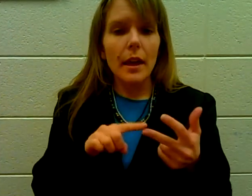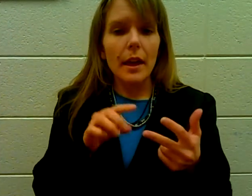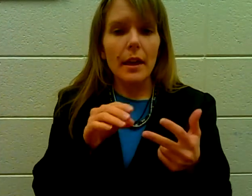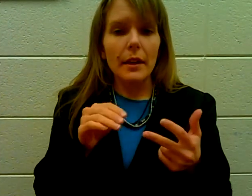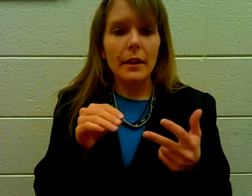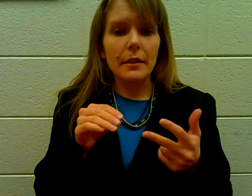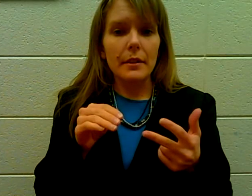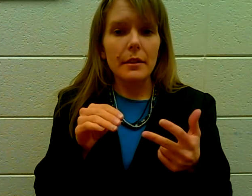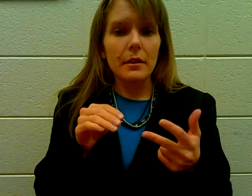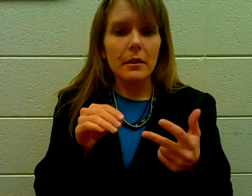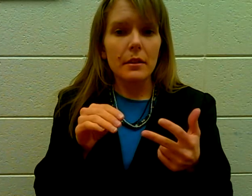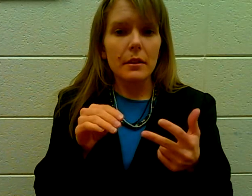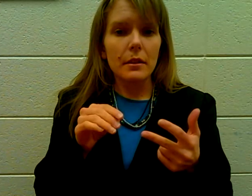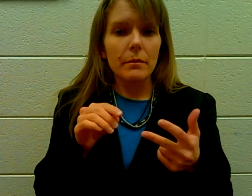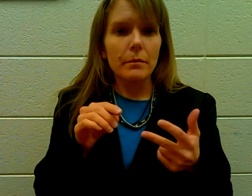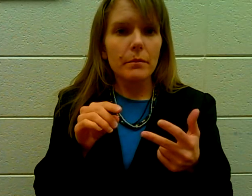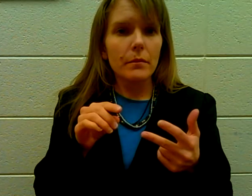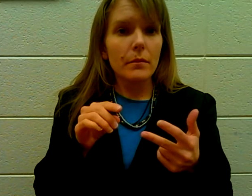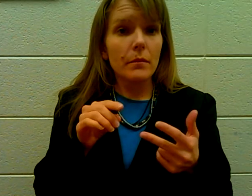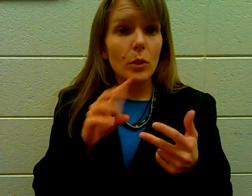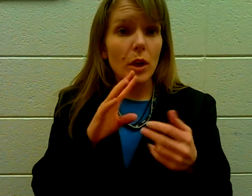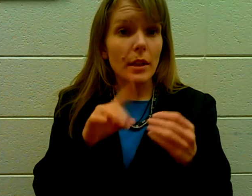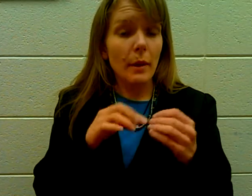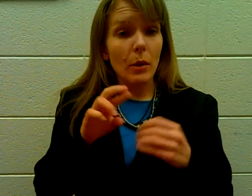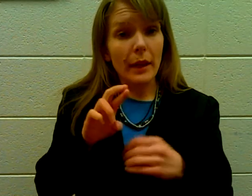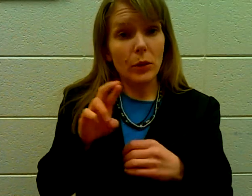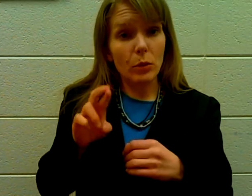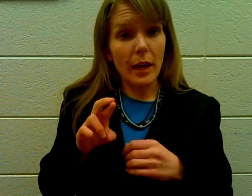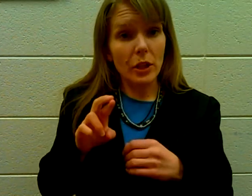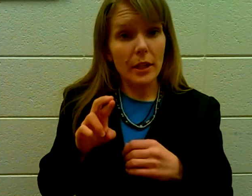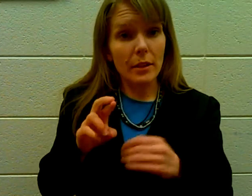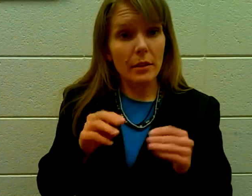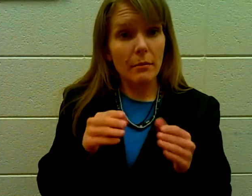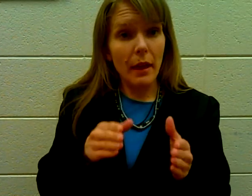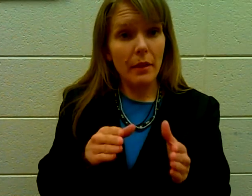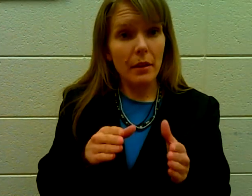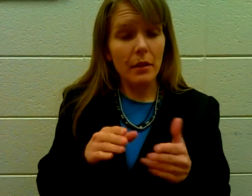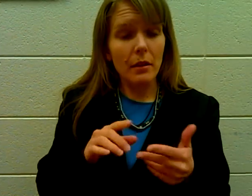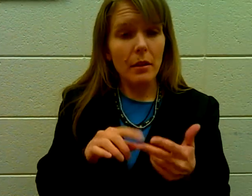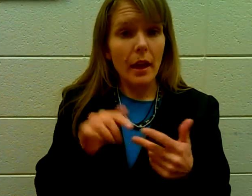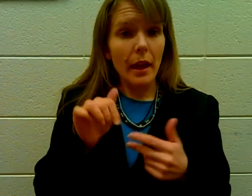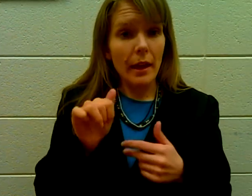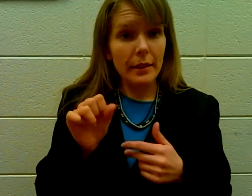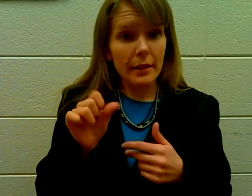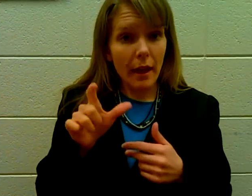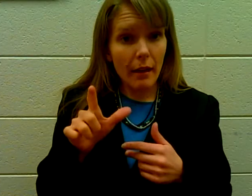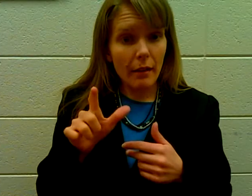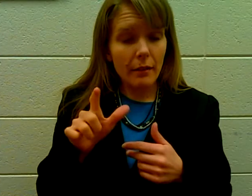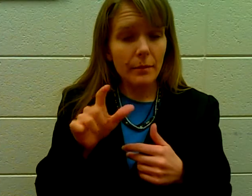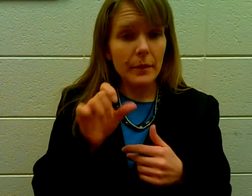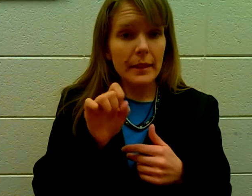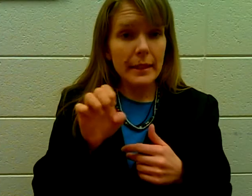And. We talked about like the Rochester method. ASL. C.